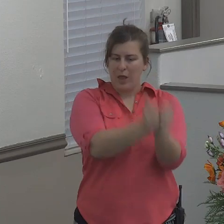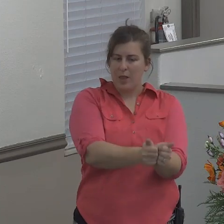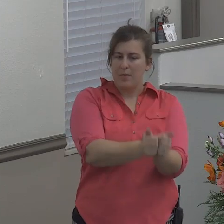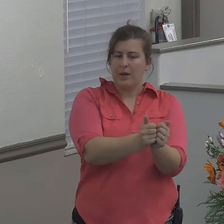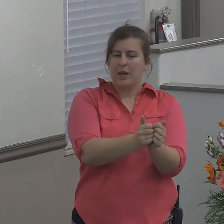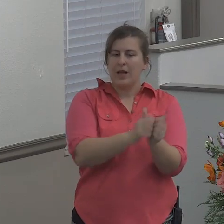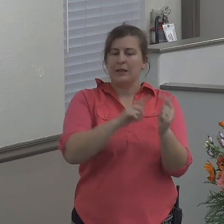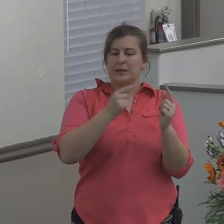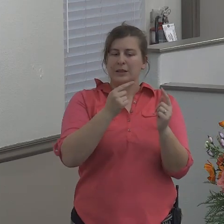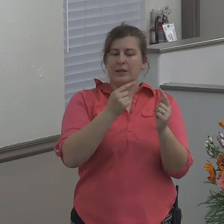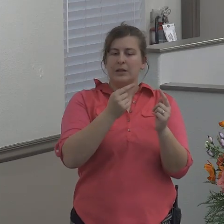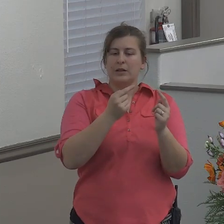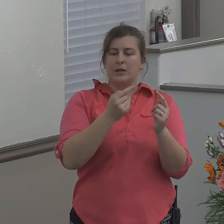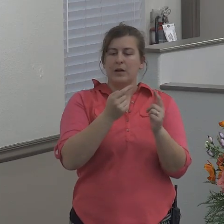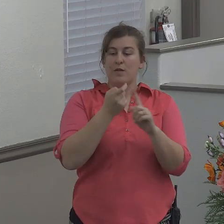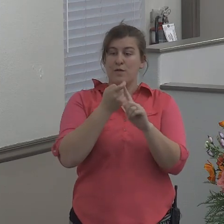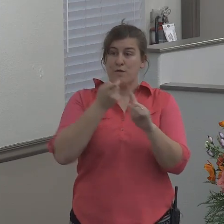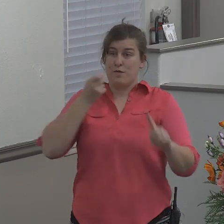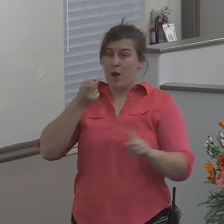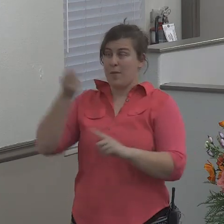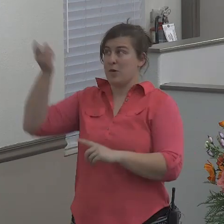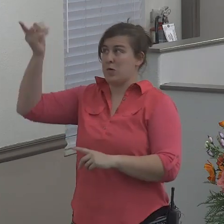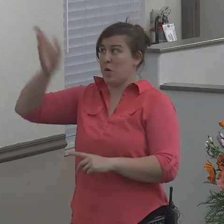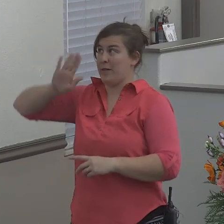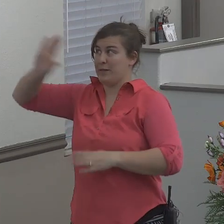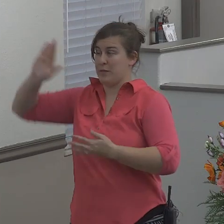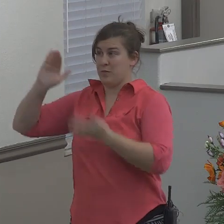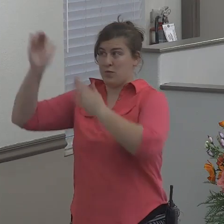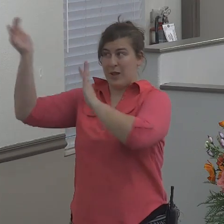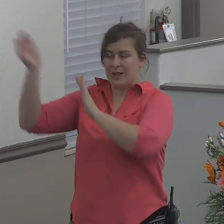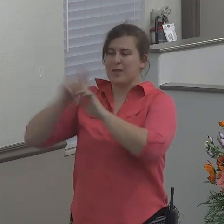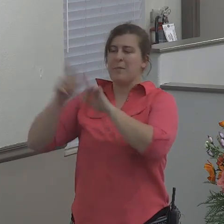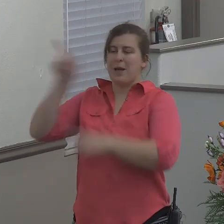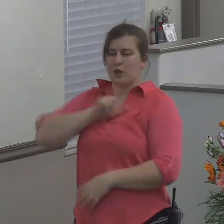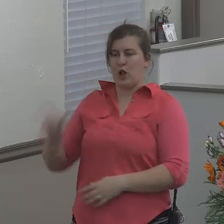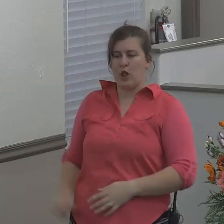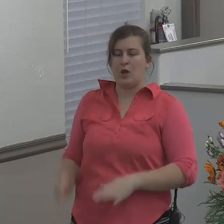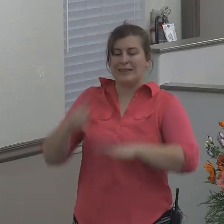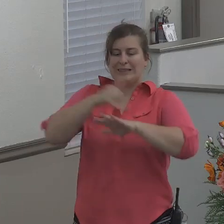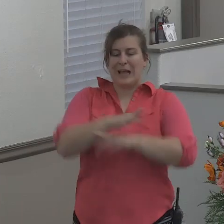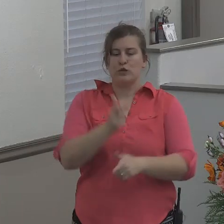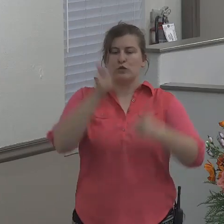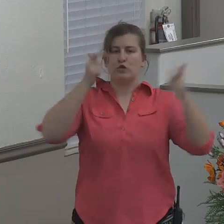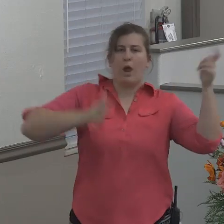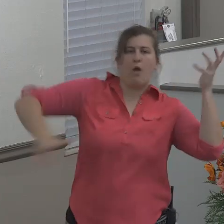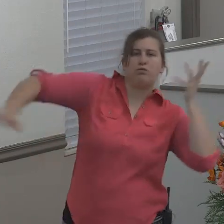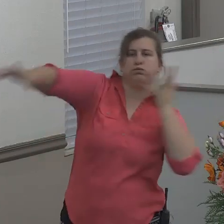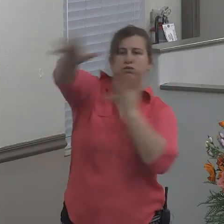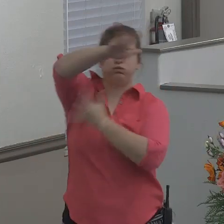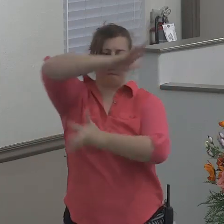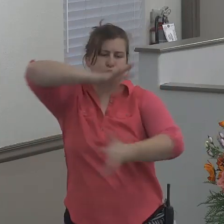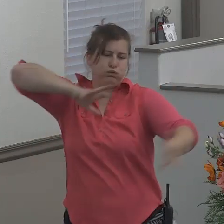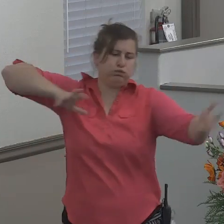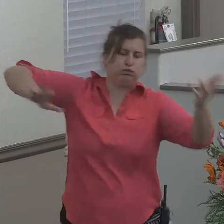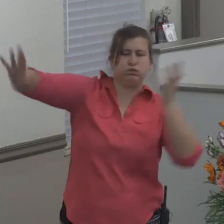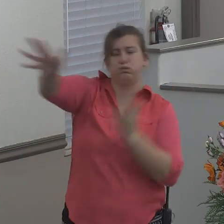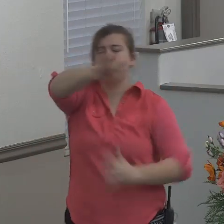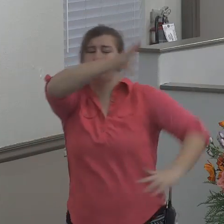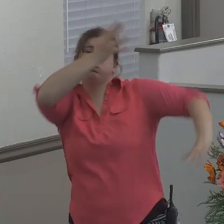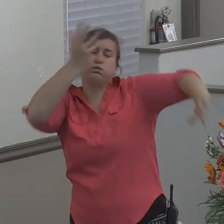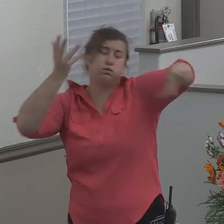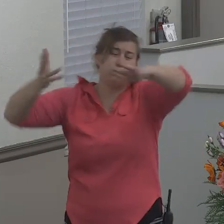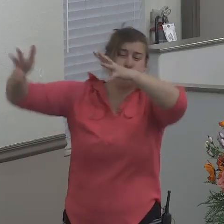Tarshish from the presence of the Lord. But the Lord sent out a great wind into the sea, and there was a mighty